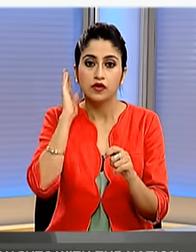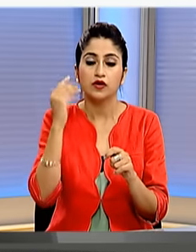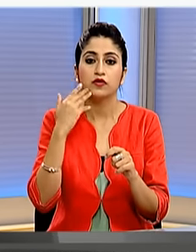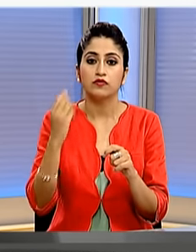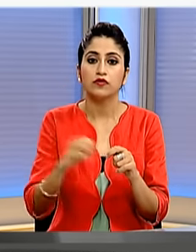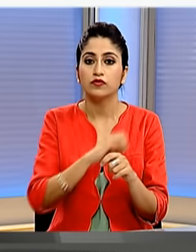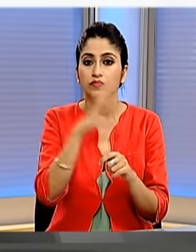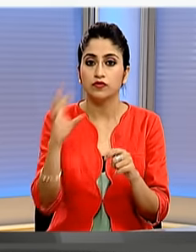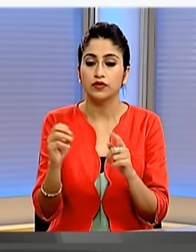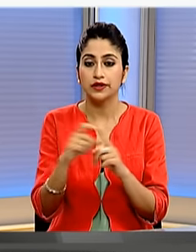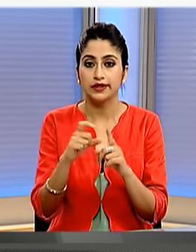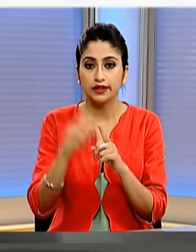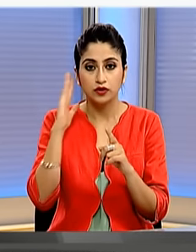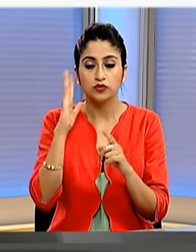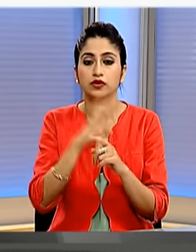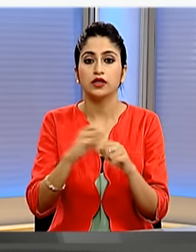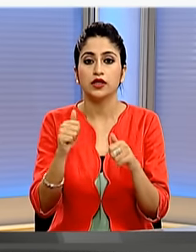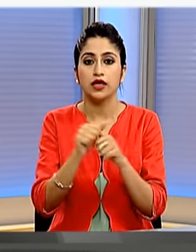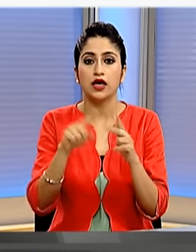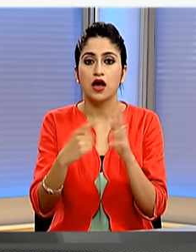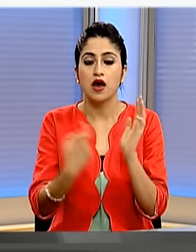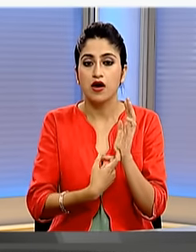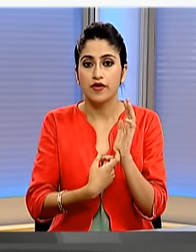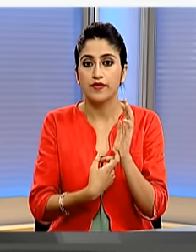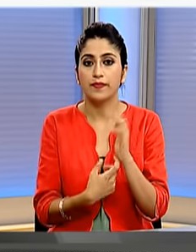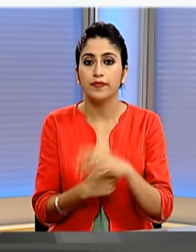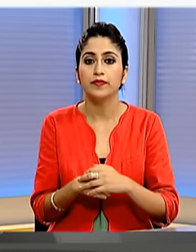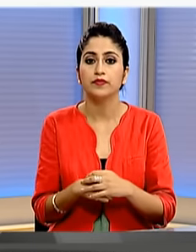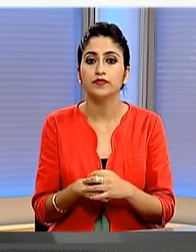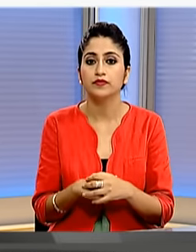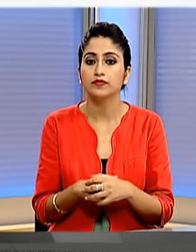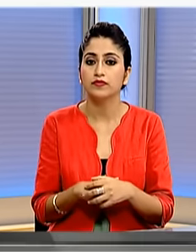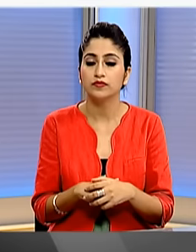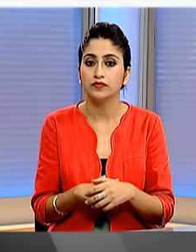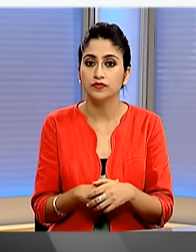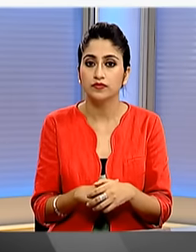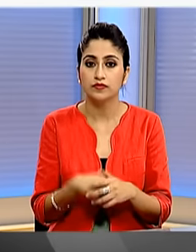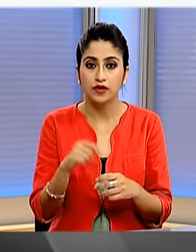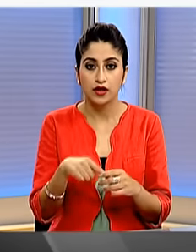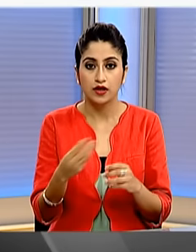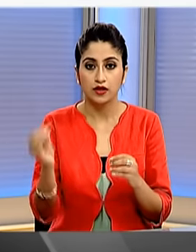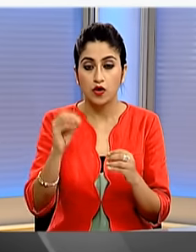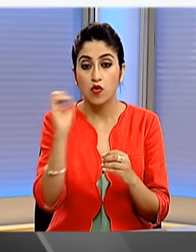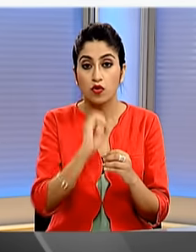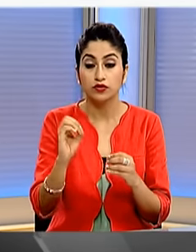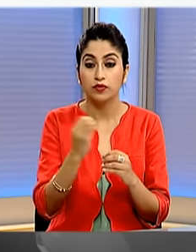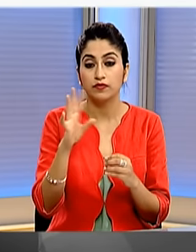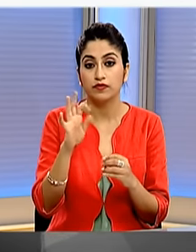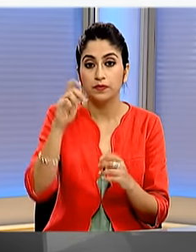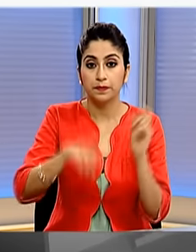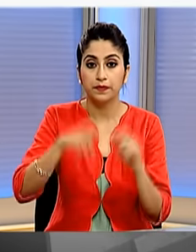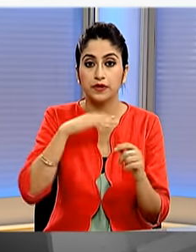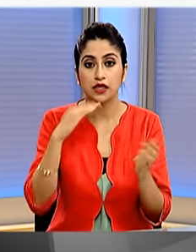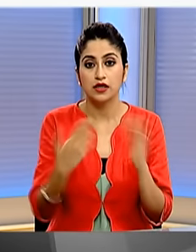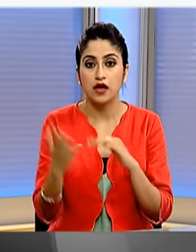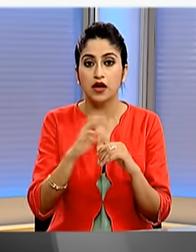entire network of all India radio and do Darshan in Odisha at least 40 people died